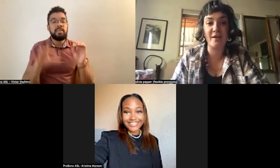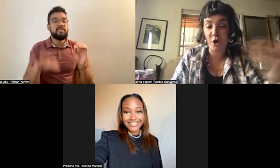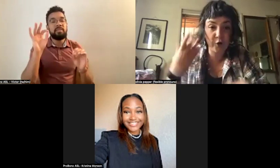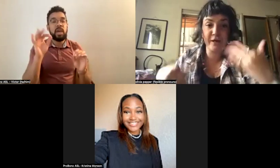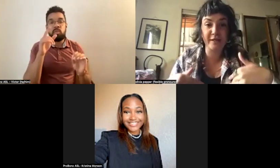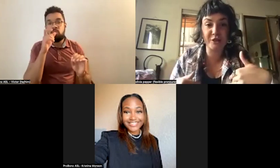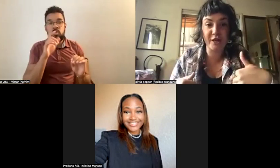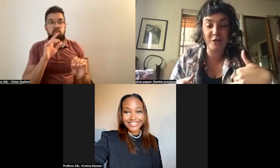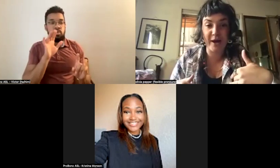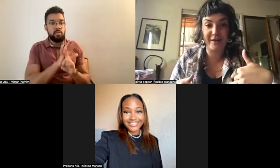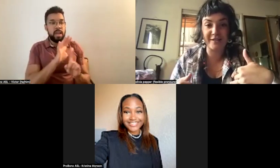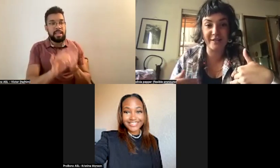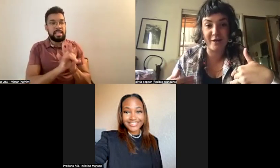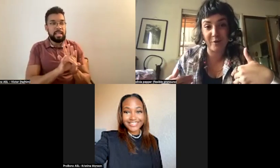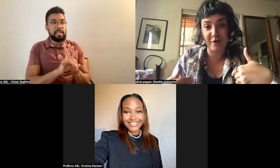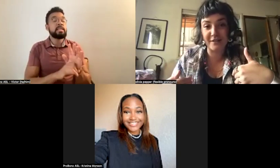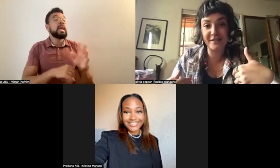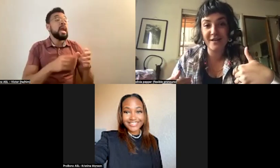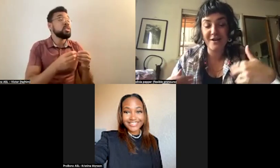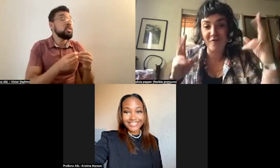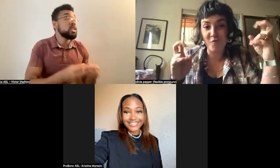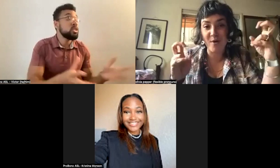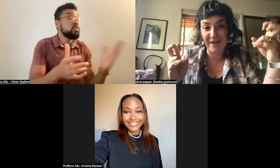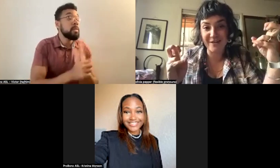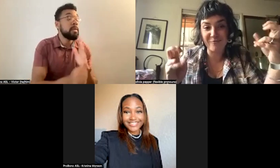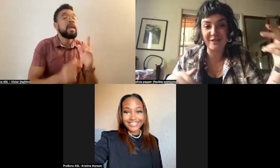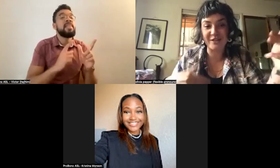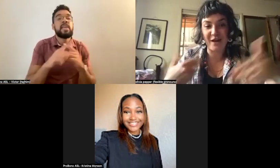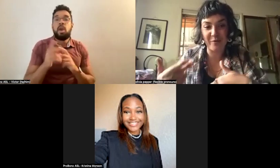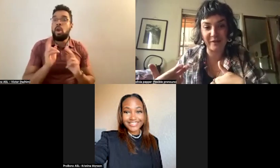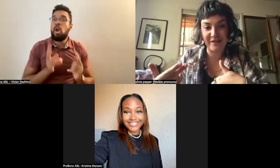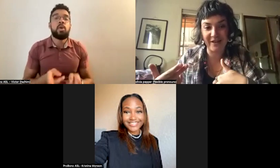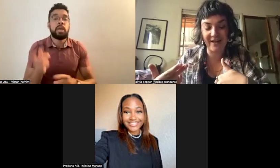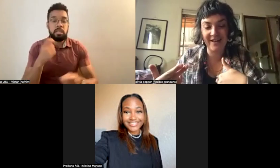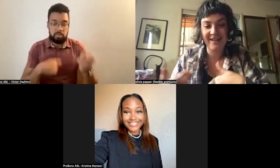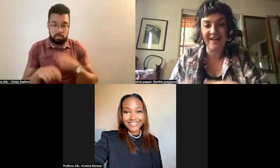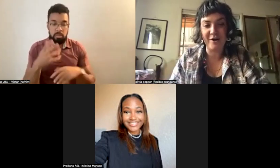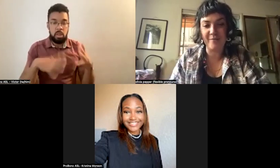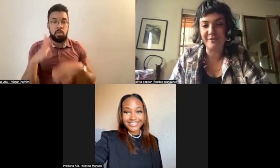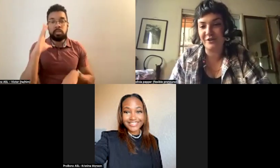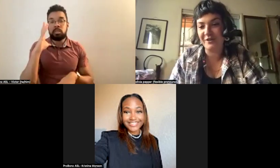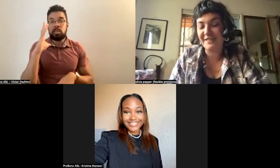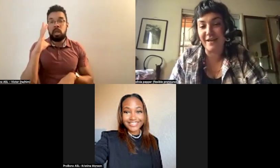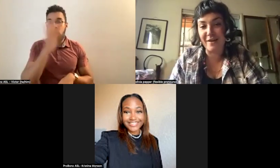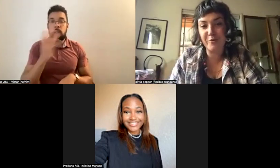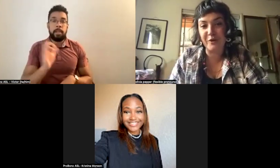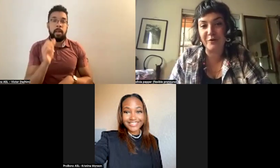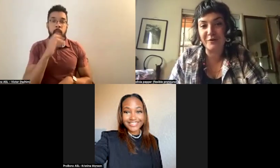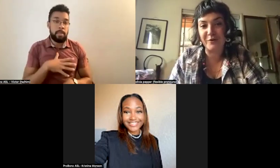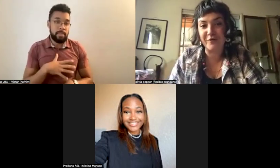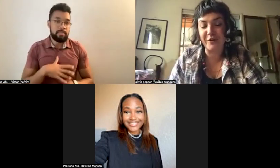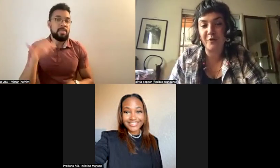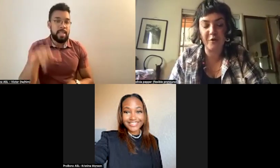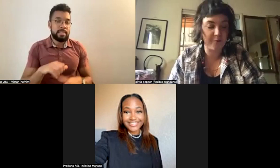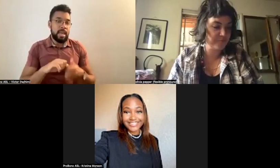and then hurriedly change back into the appearance of women, which is how they were living to escape, you know,